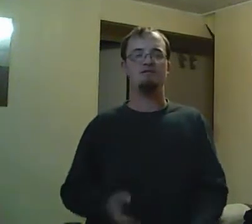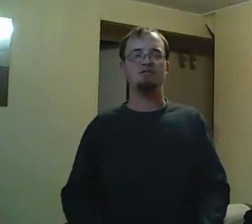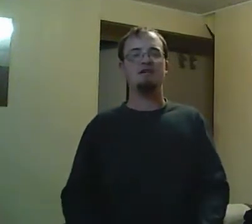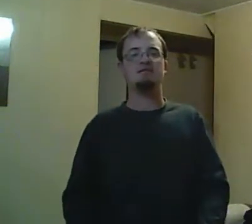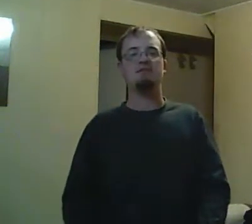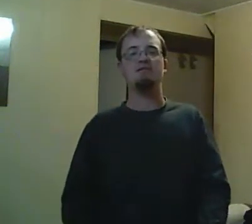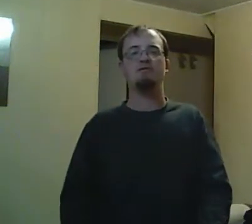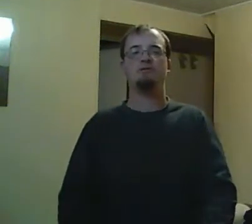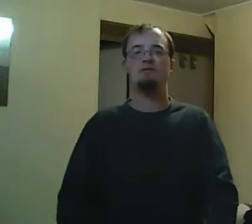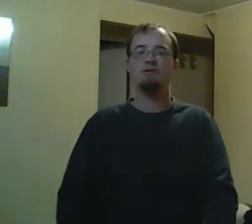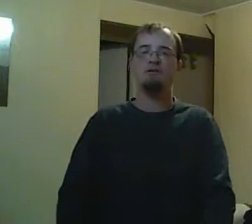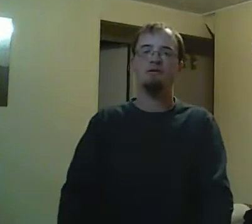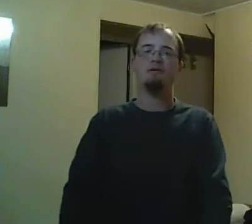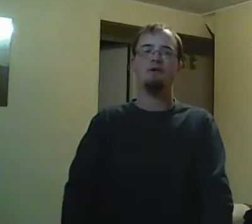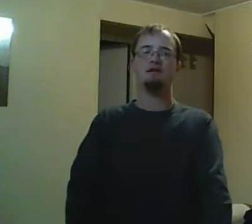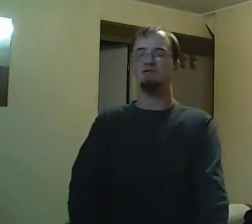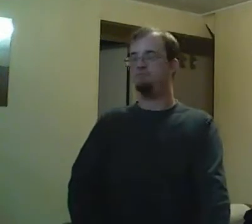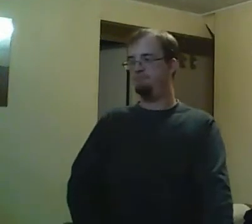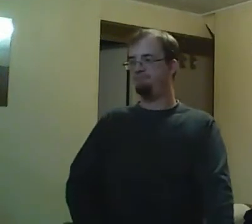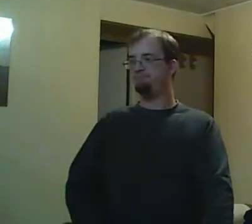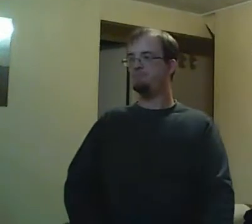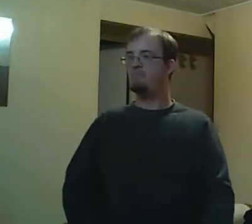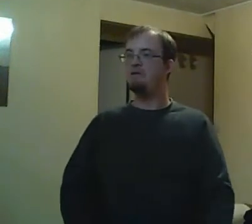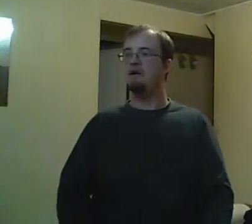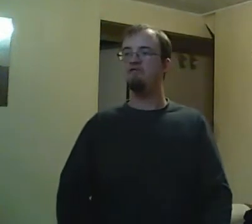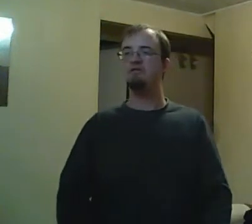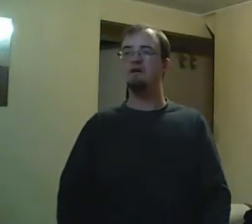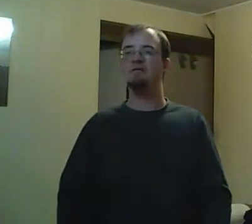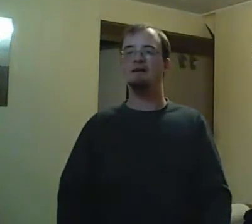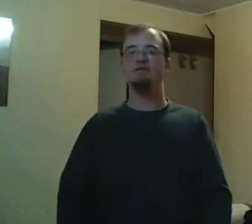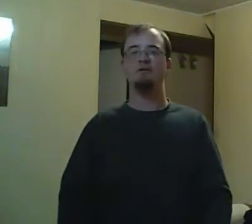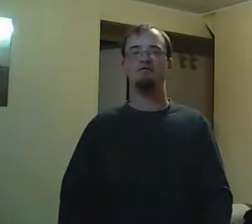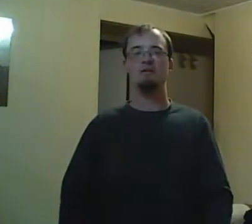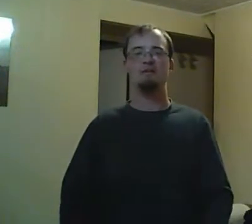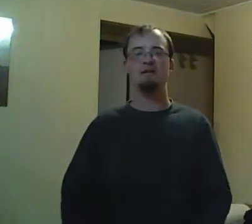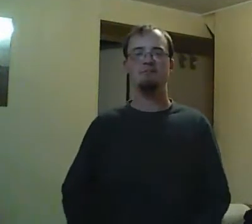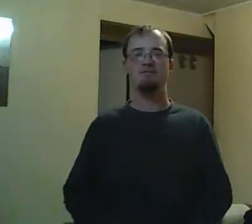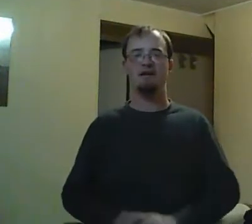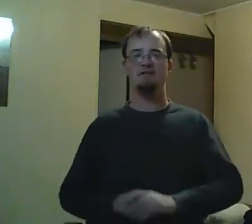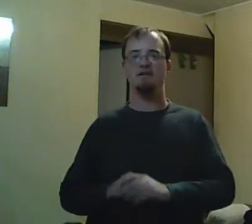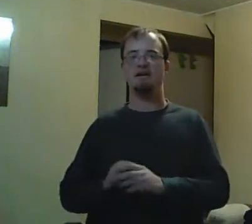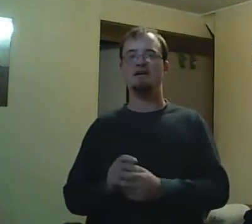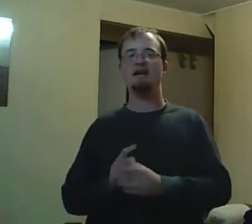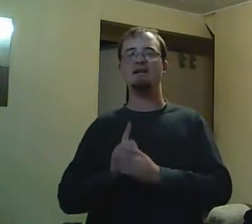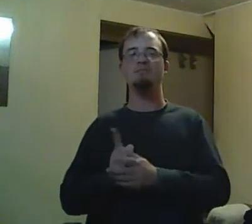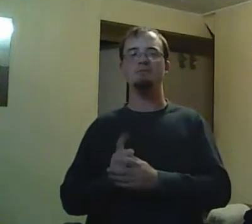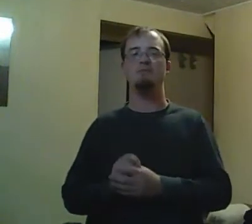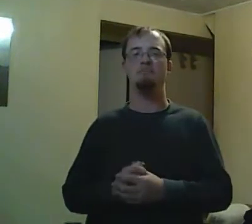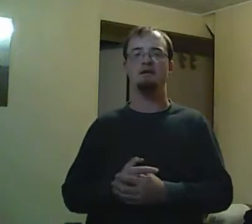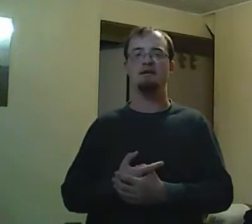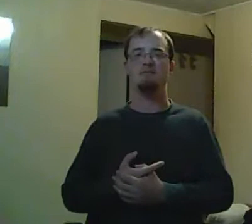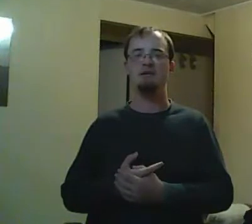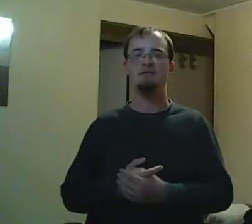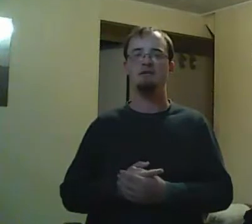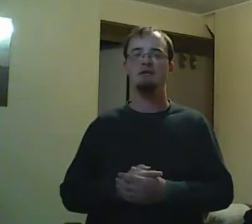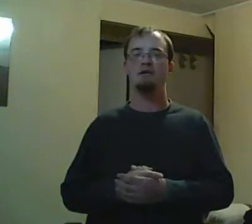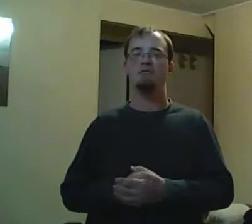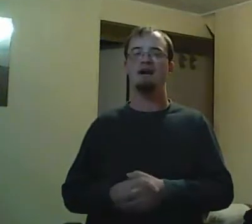well, how does that have to do with the shooting? Plenty. I'll get to that point. And, you know, Marco and Alex being named Student